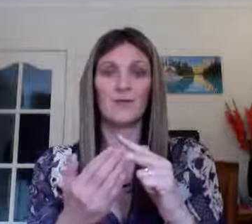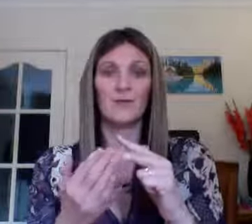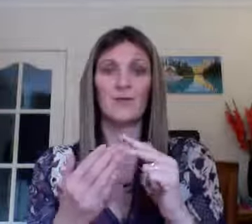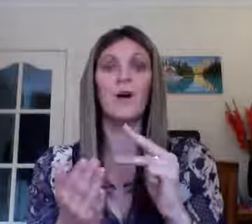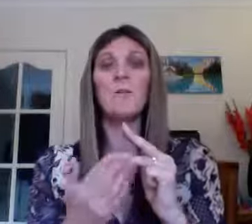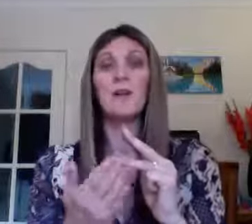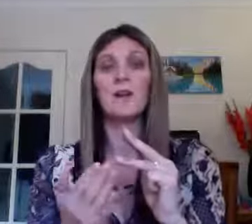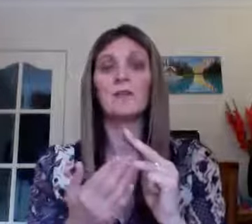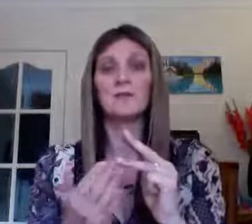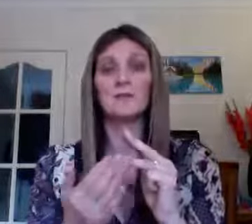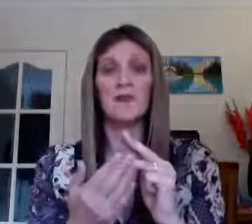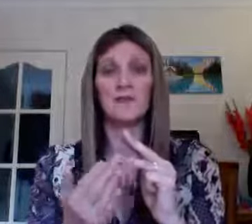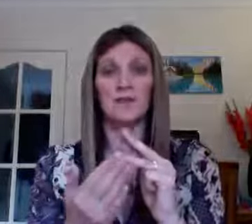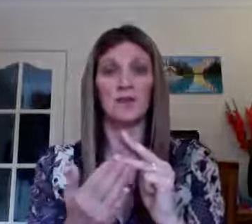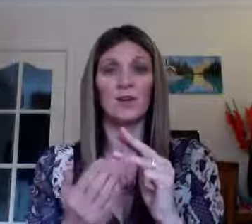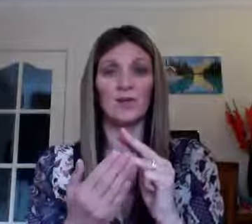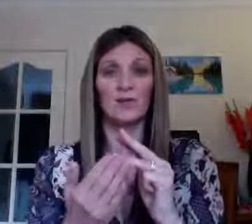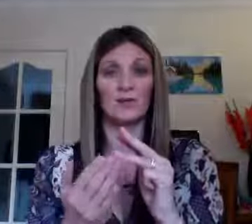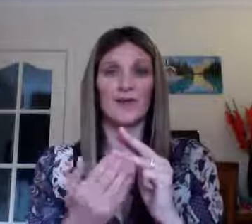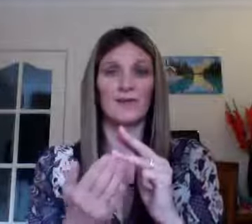Why am I only surviving and not thriving?